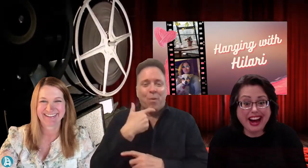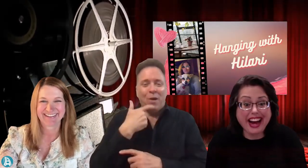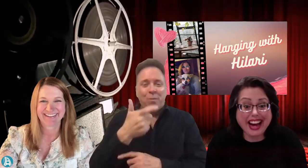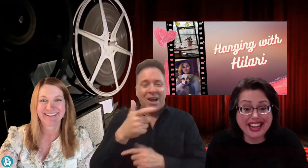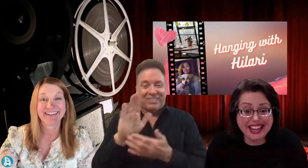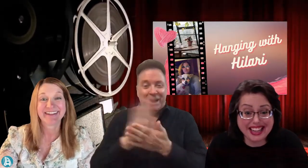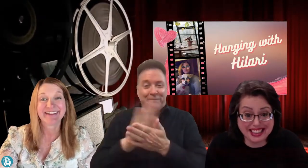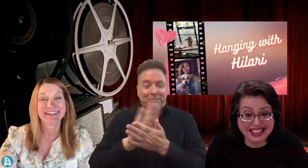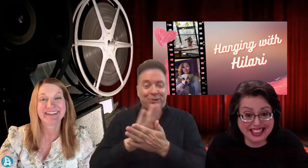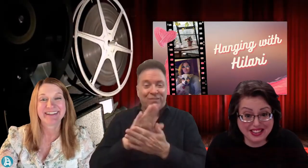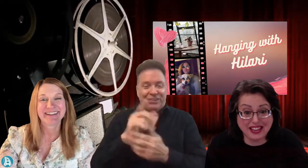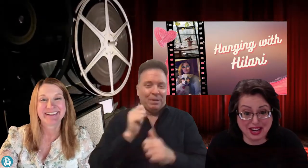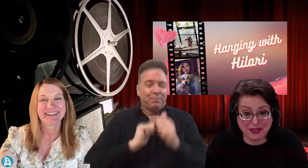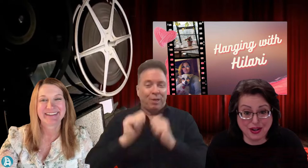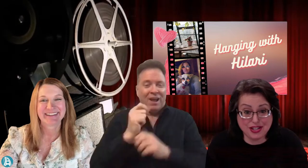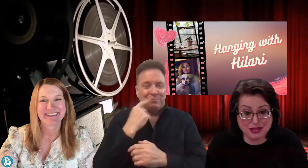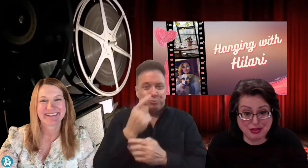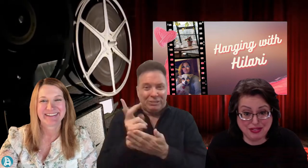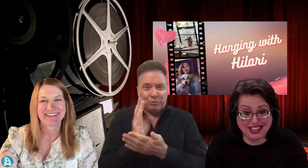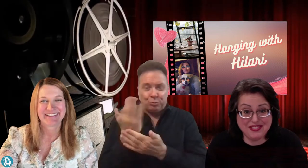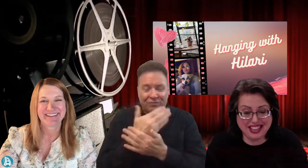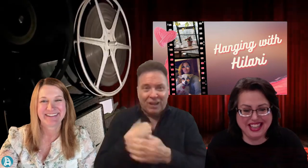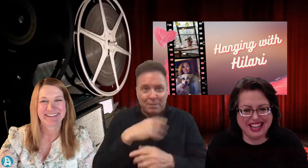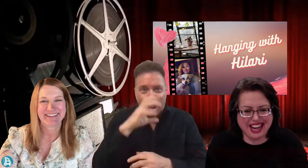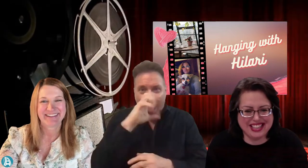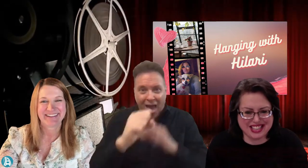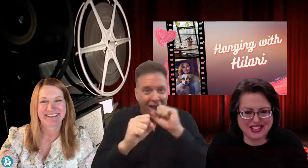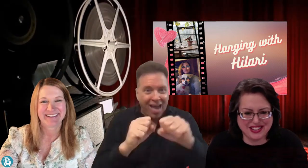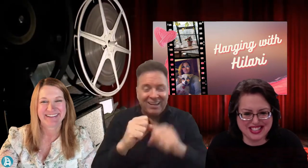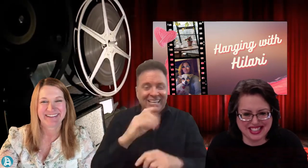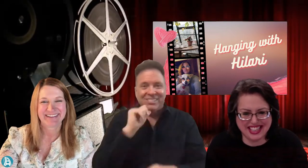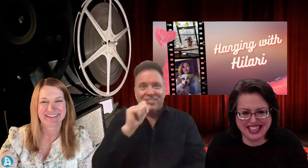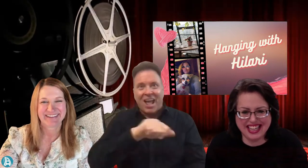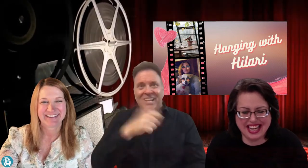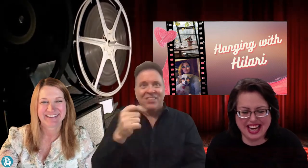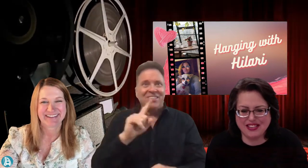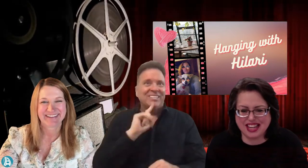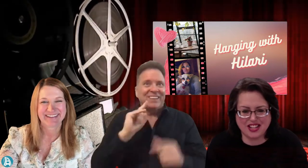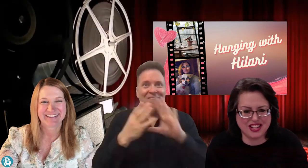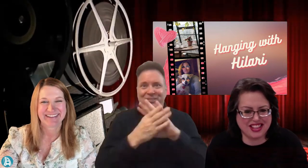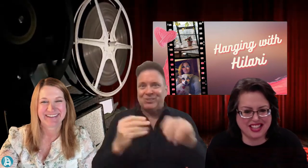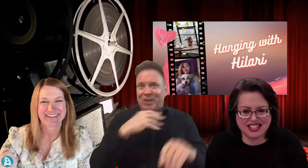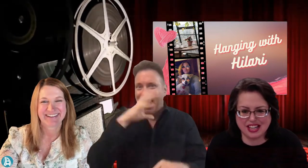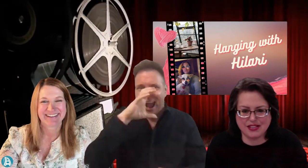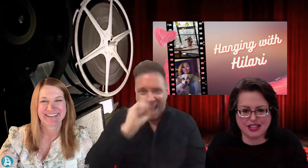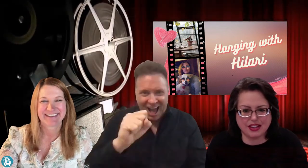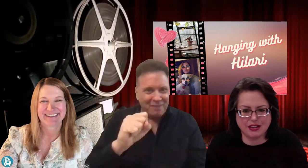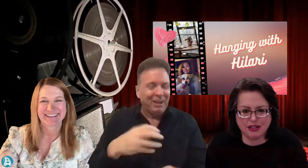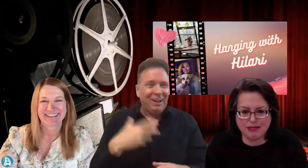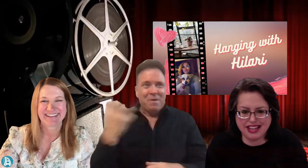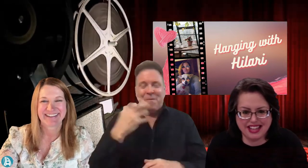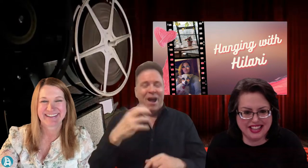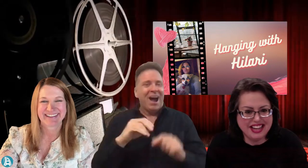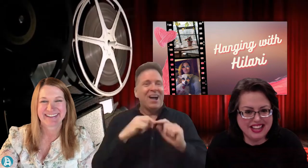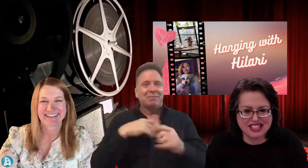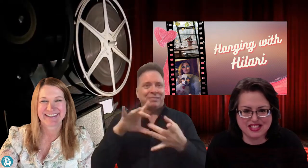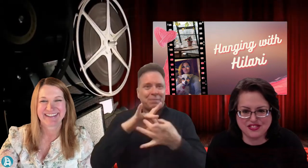I, uh, when I watched the movie, because I was watching it and I was catching things and I was like, oh man, this is